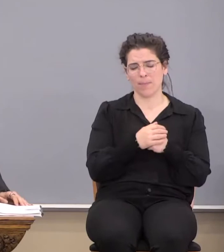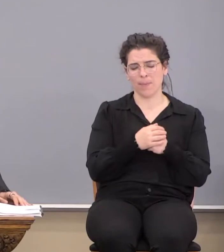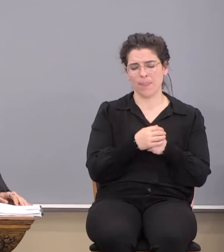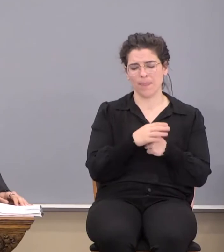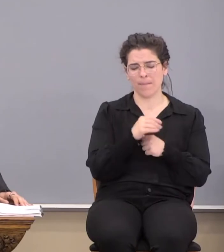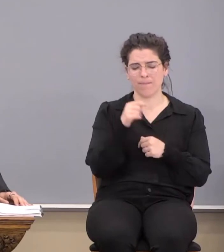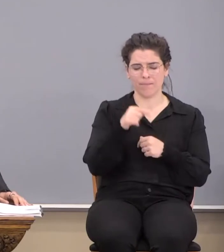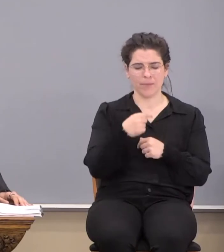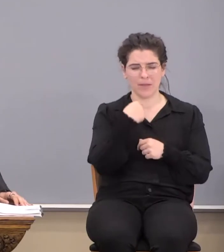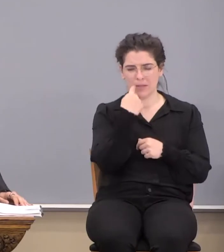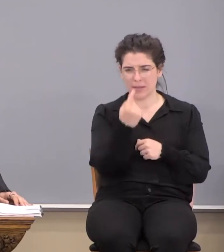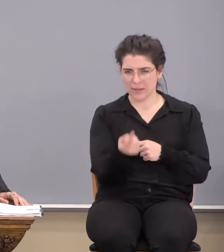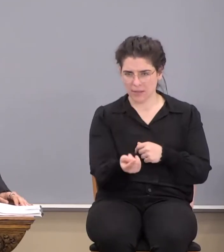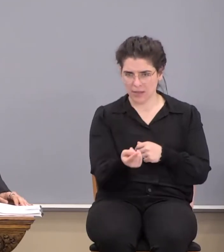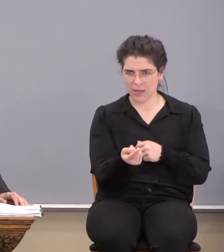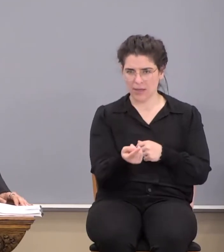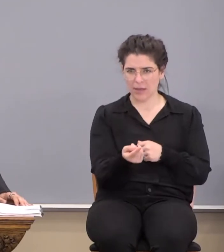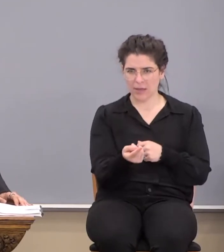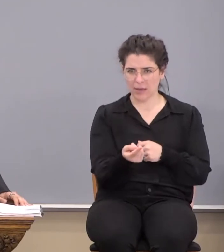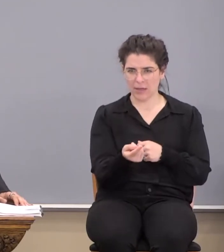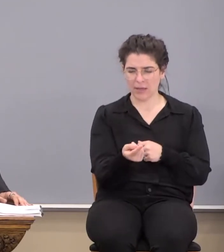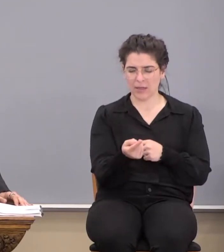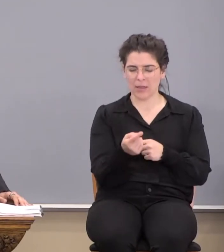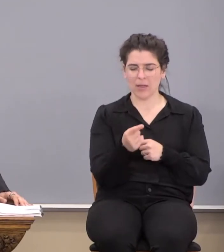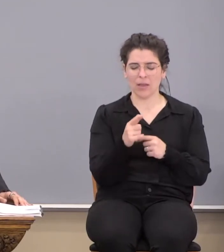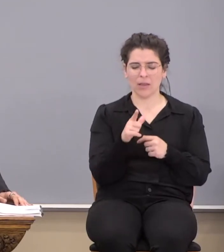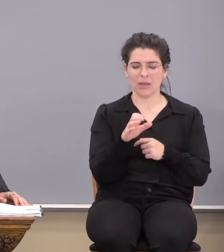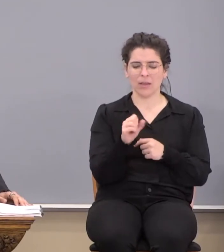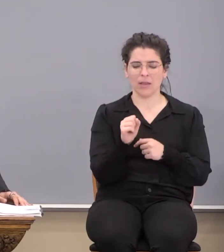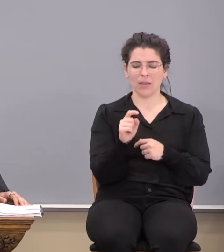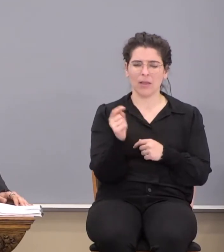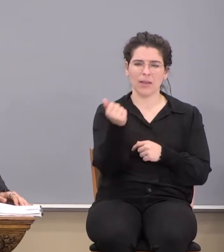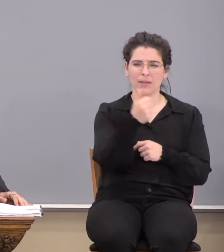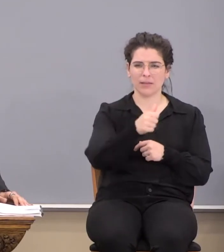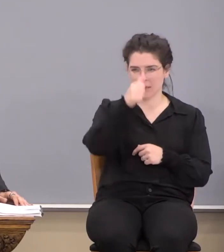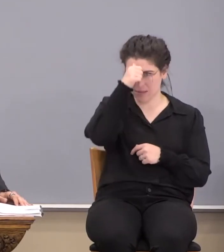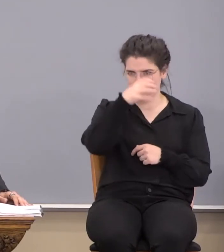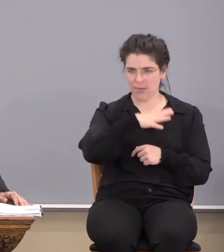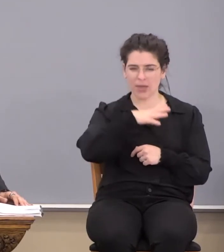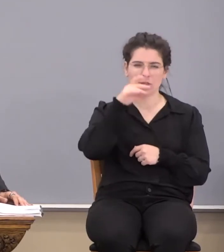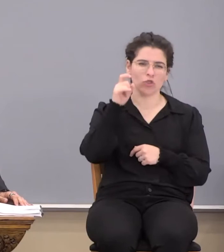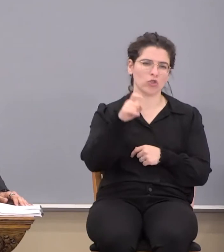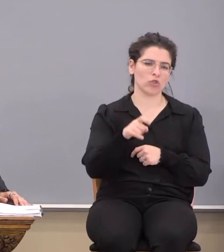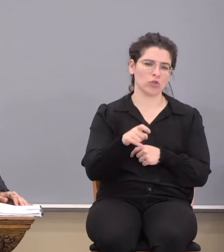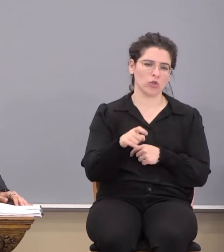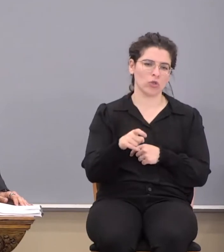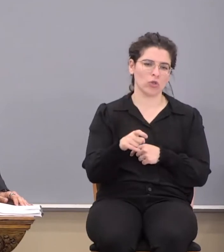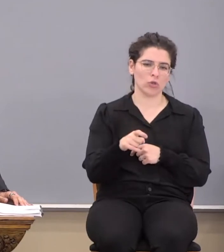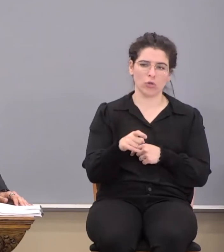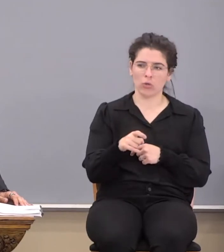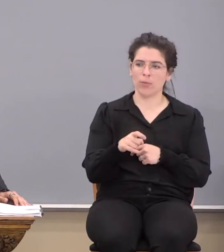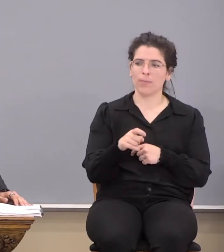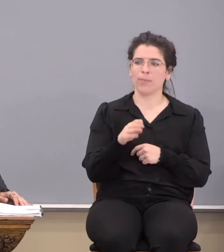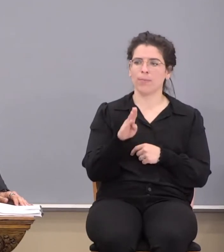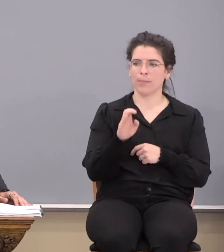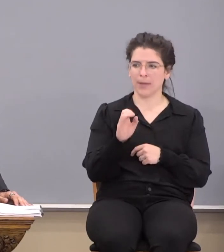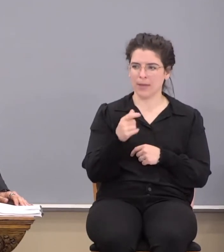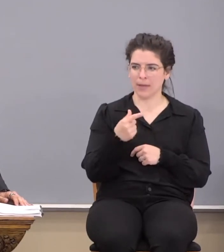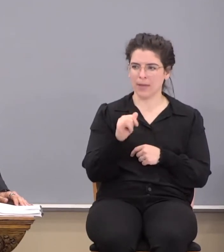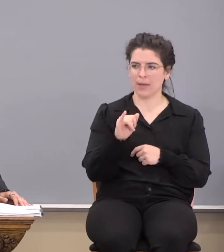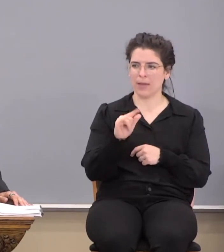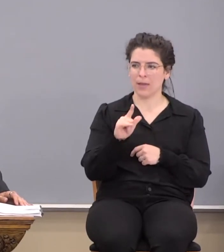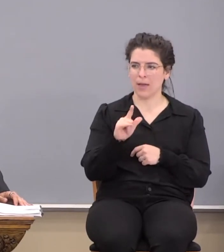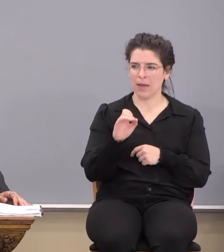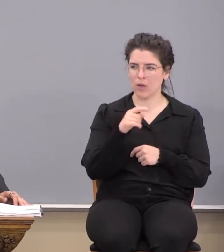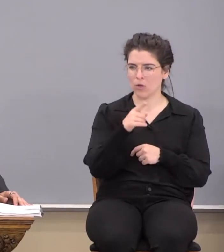And this I say, lest any man should what? Beguile you with enticing